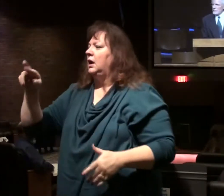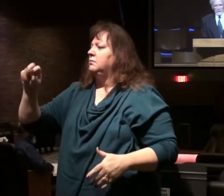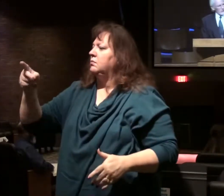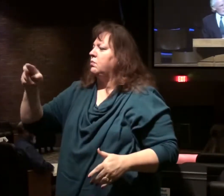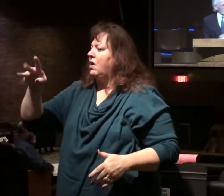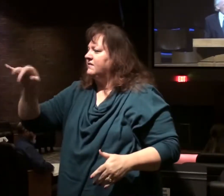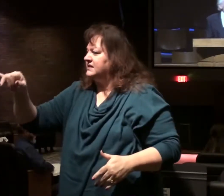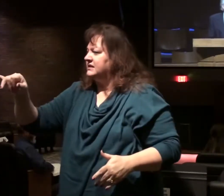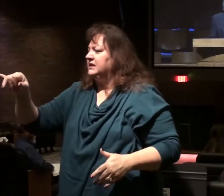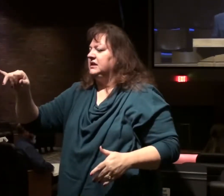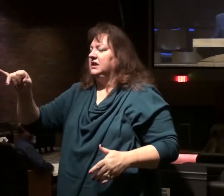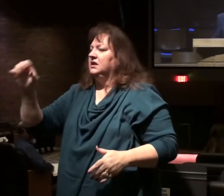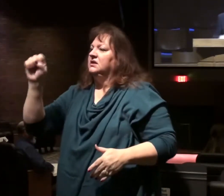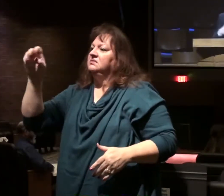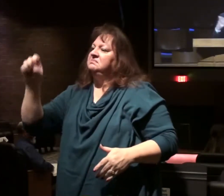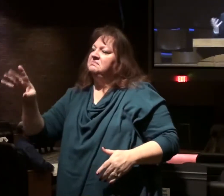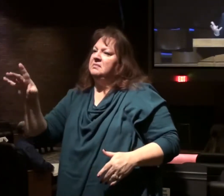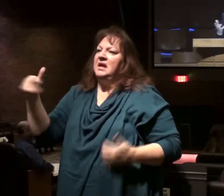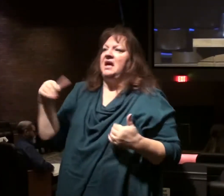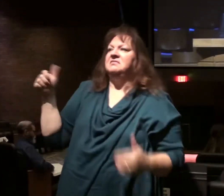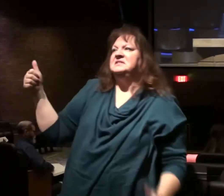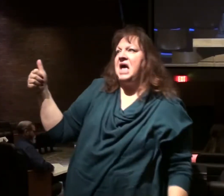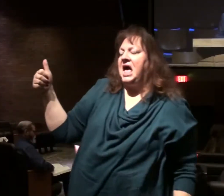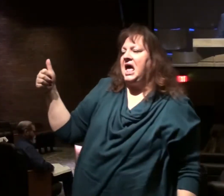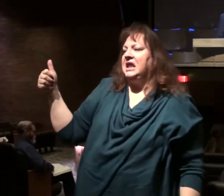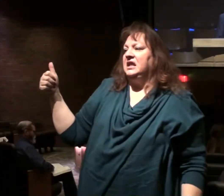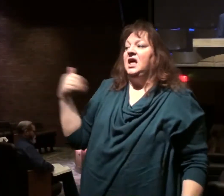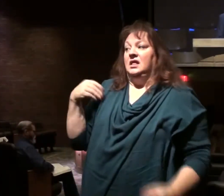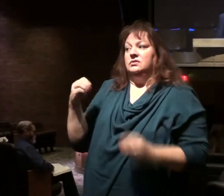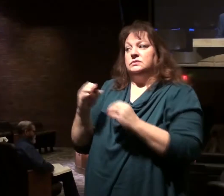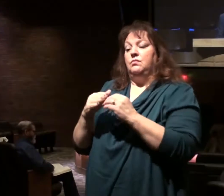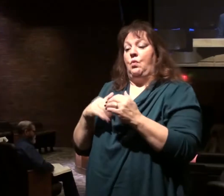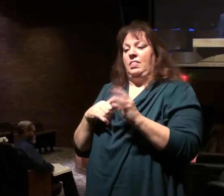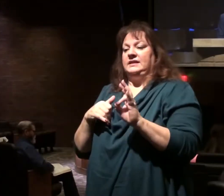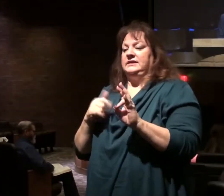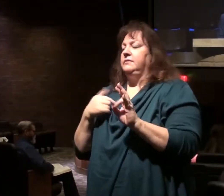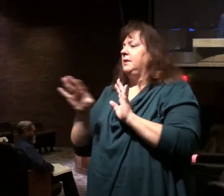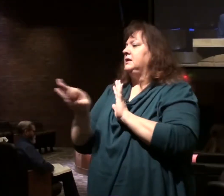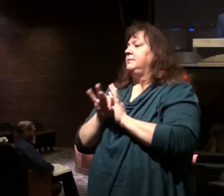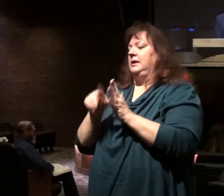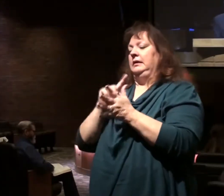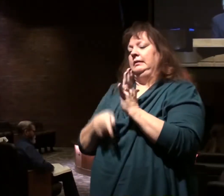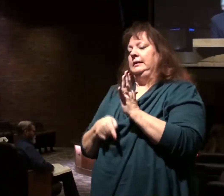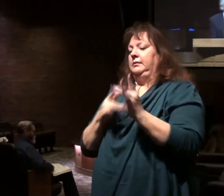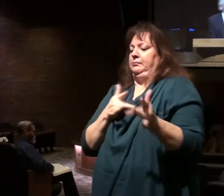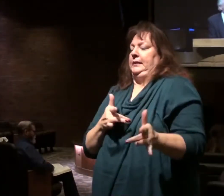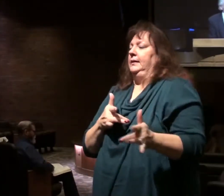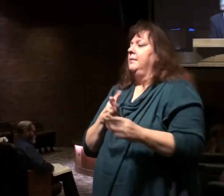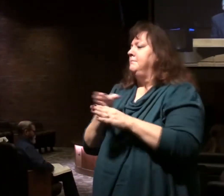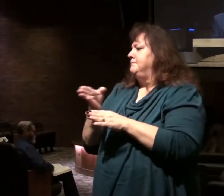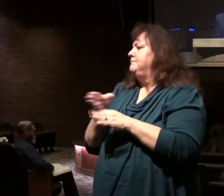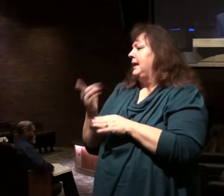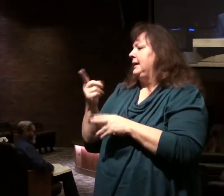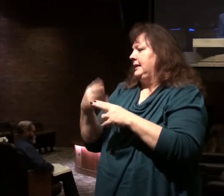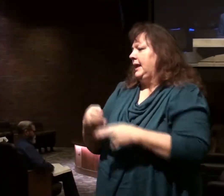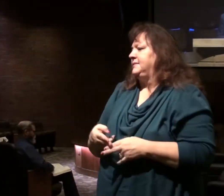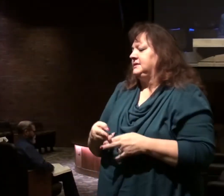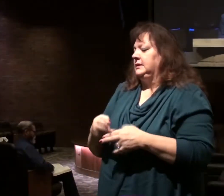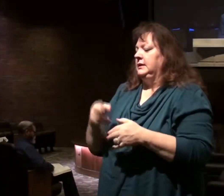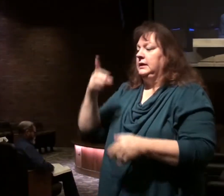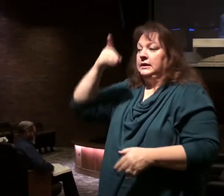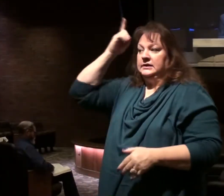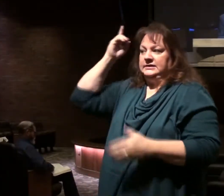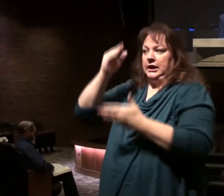or commentary and they might give ten. There are more than this. I just thought these are prominent. So we're going to start with